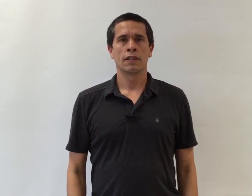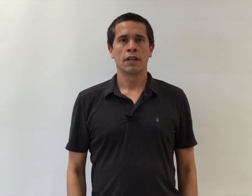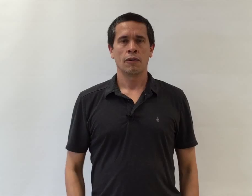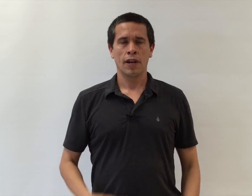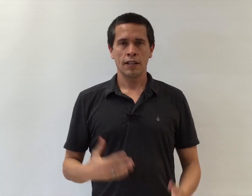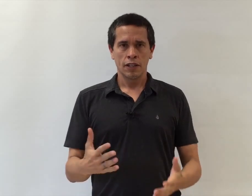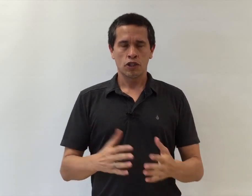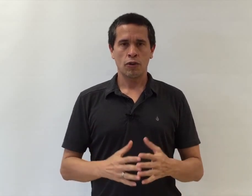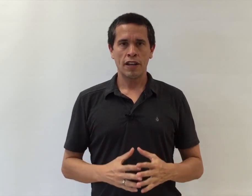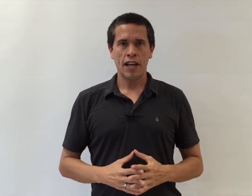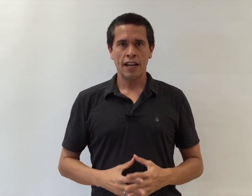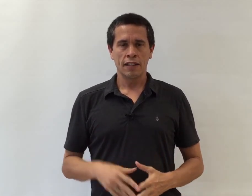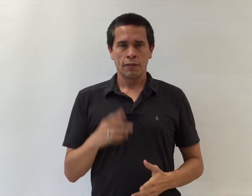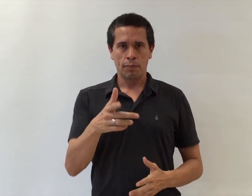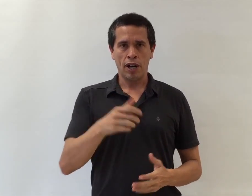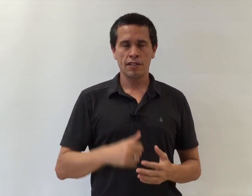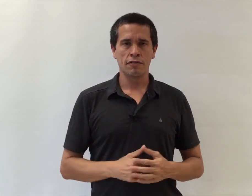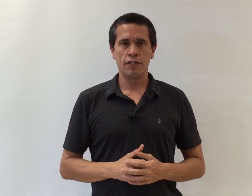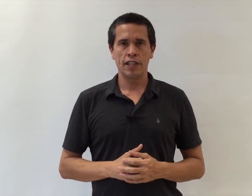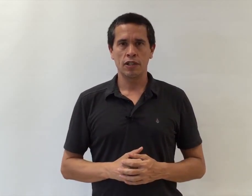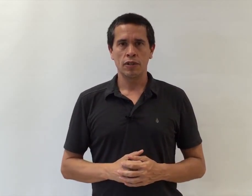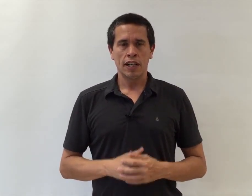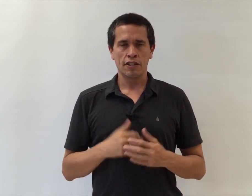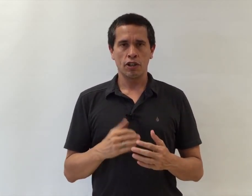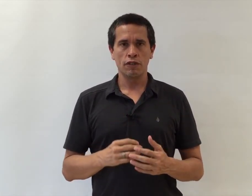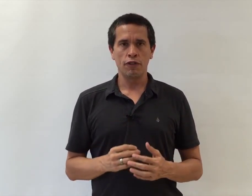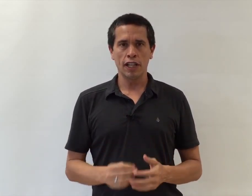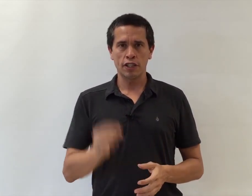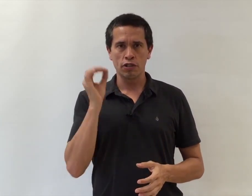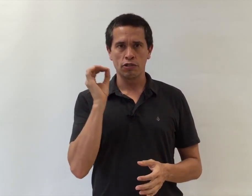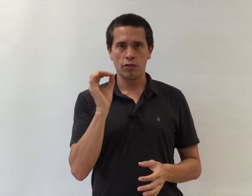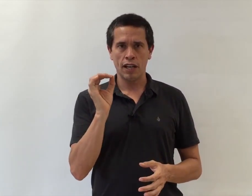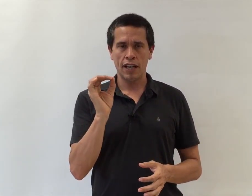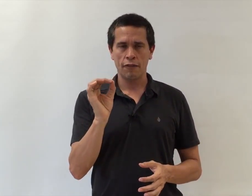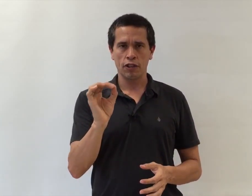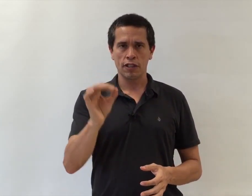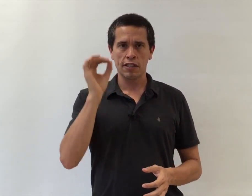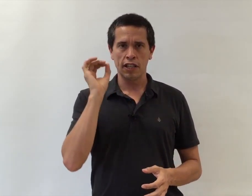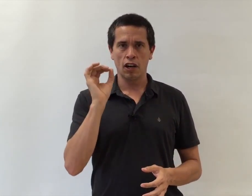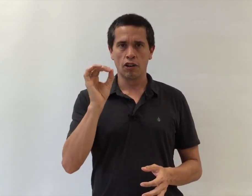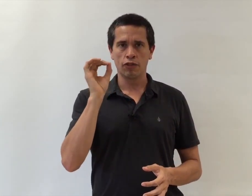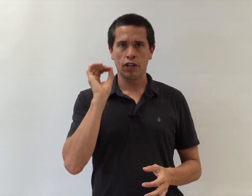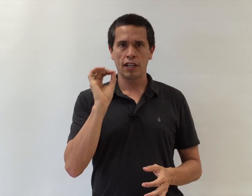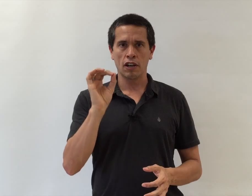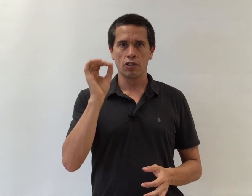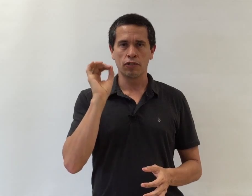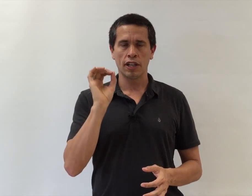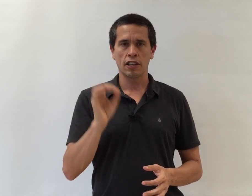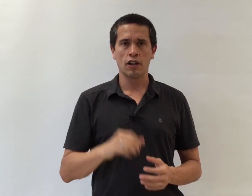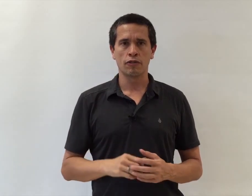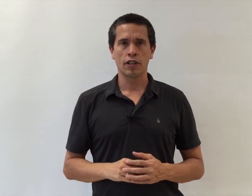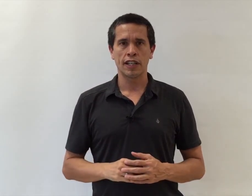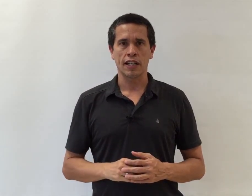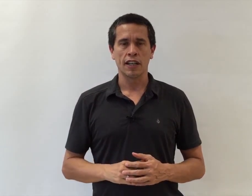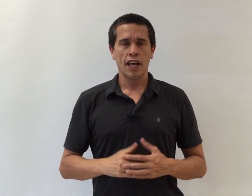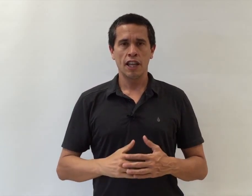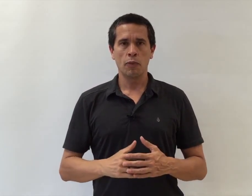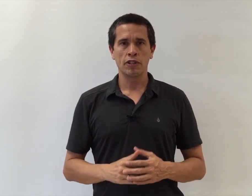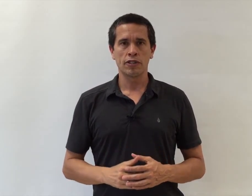All right. Try that. Pause the video until you feel like you can do that effortlessly over and over and over again. And then when you're